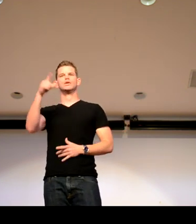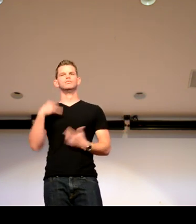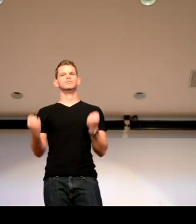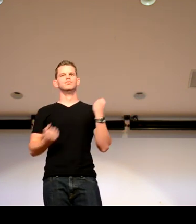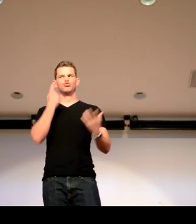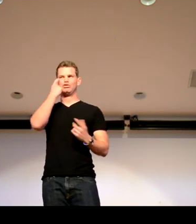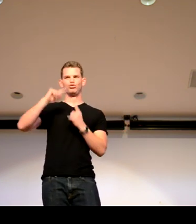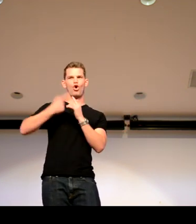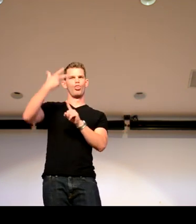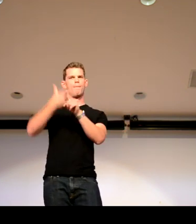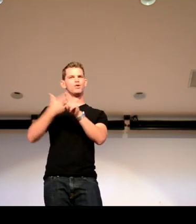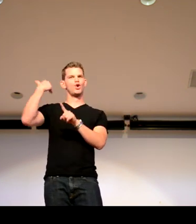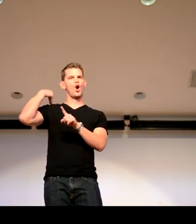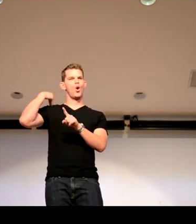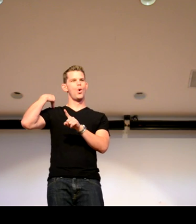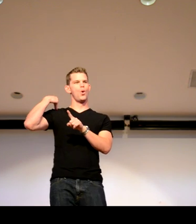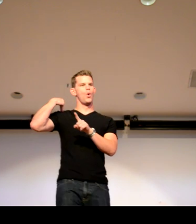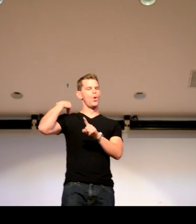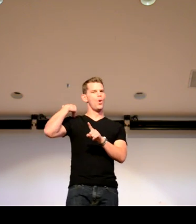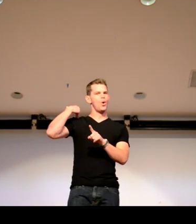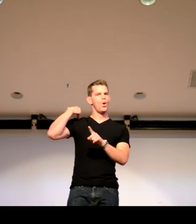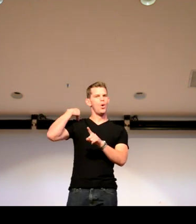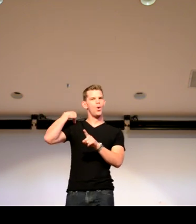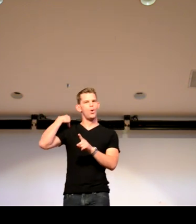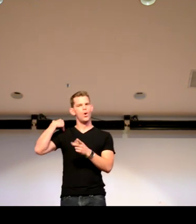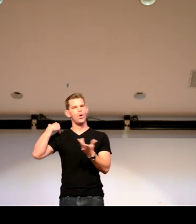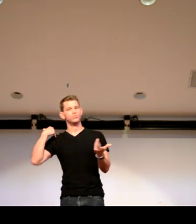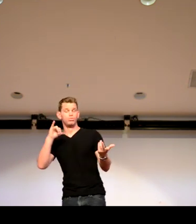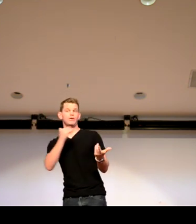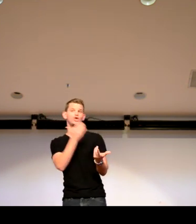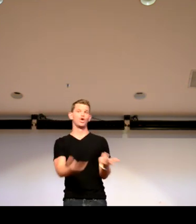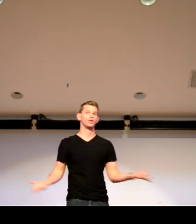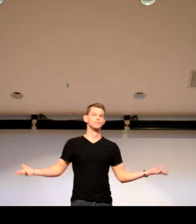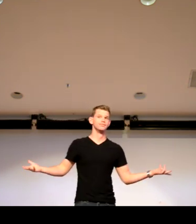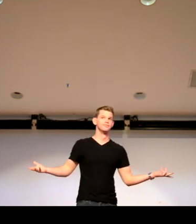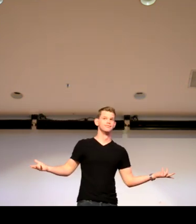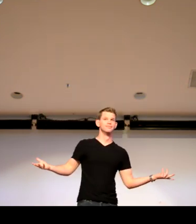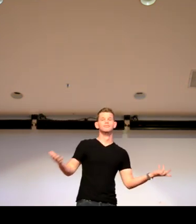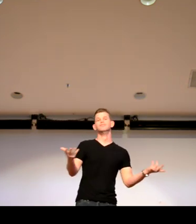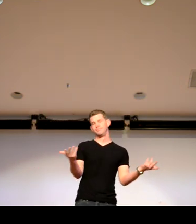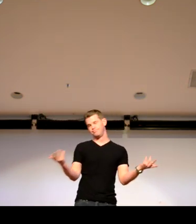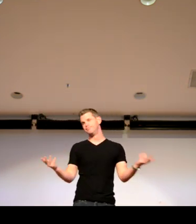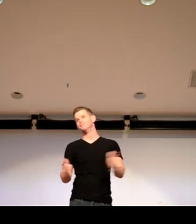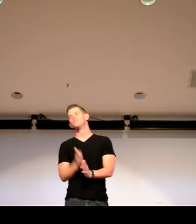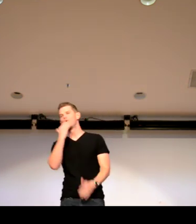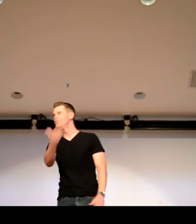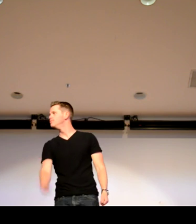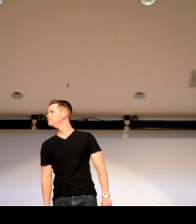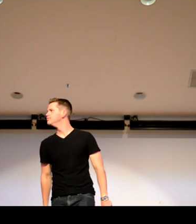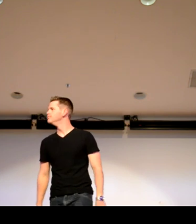shoot, I better learn how to sign. So she just started three months ago. She's learning now. So that's good, right? All right. That's good.